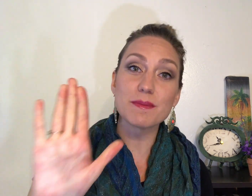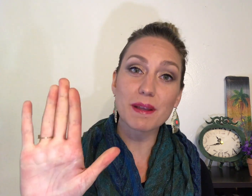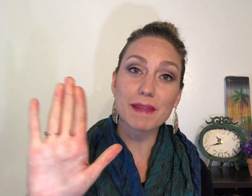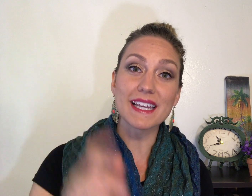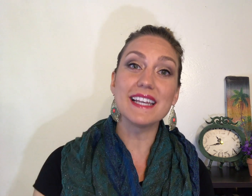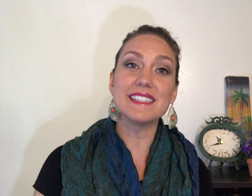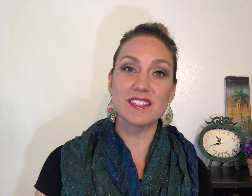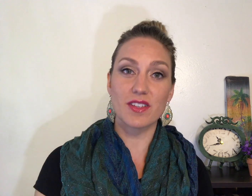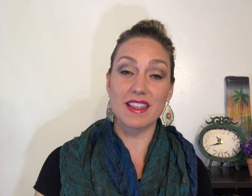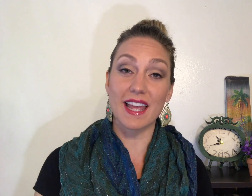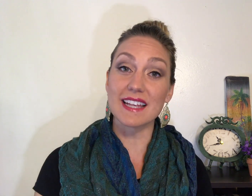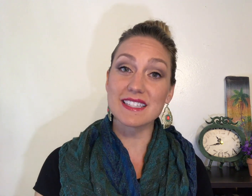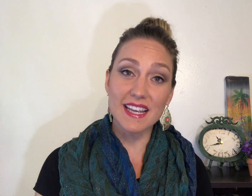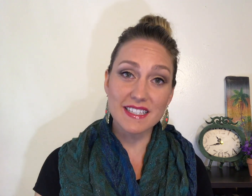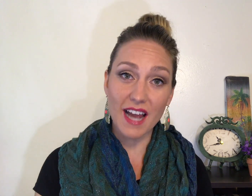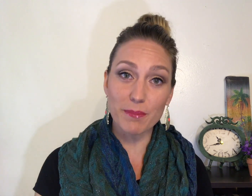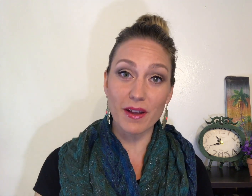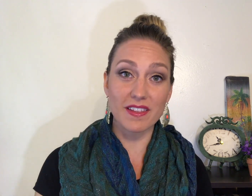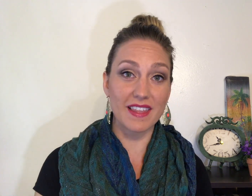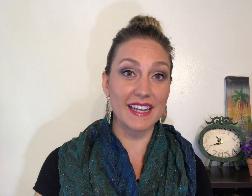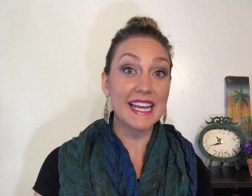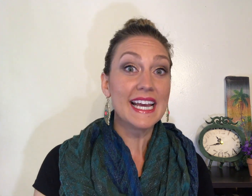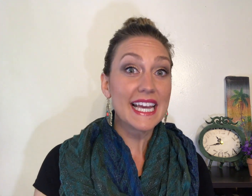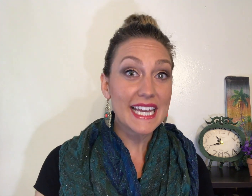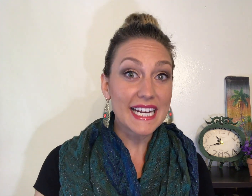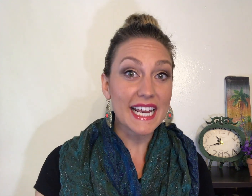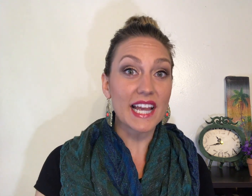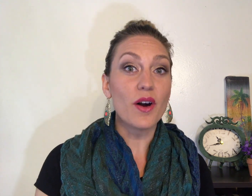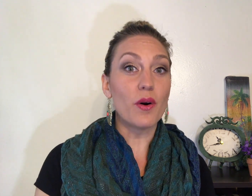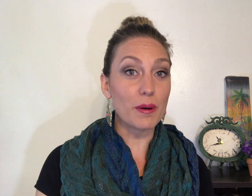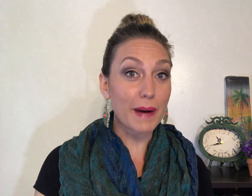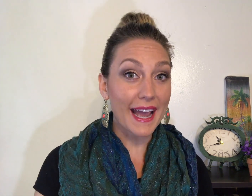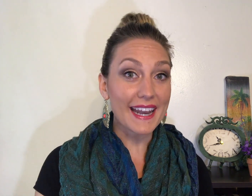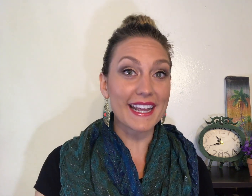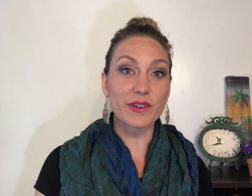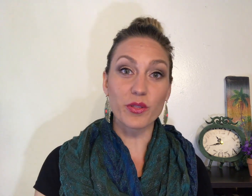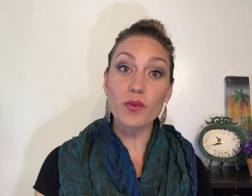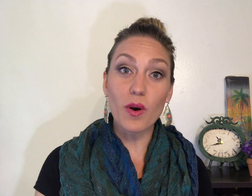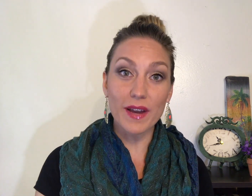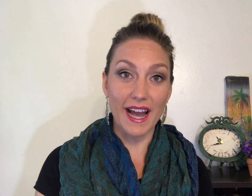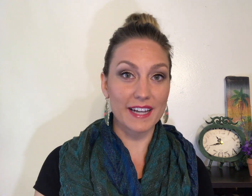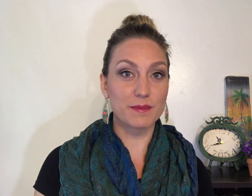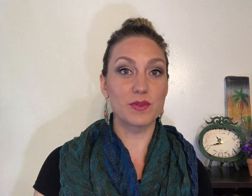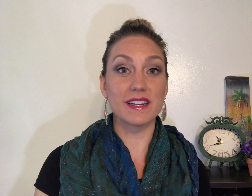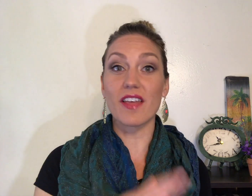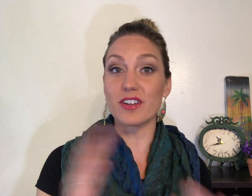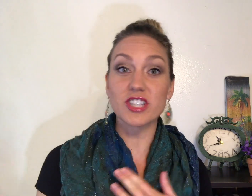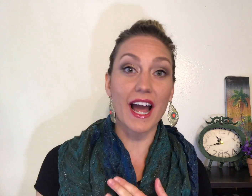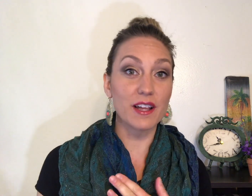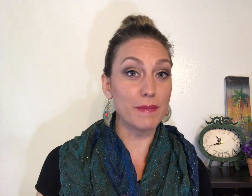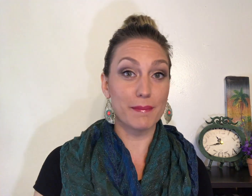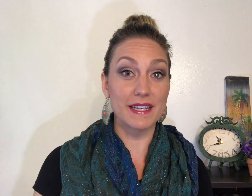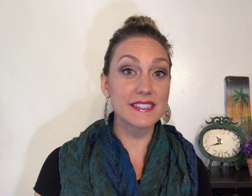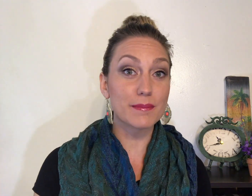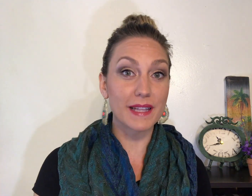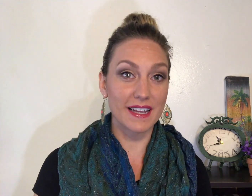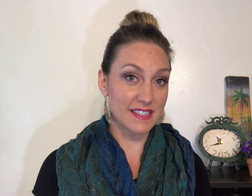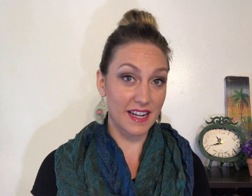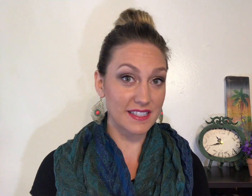them something easy so that they can say stop rather than hitting or biting or throwing items when another child maybe a sibling has done